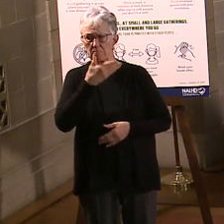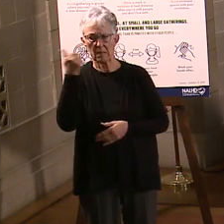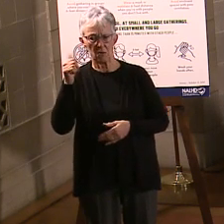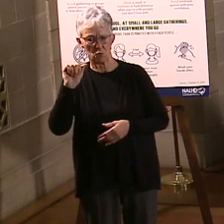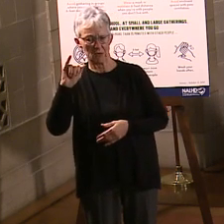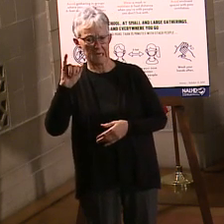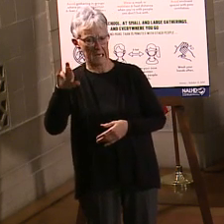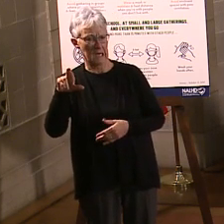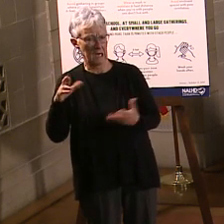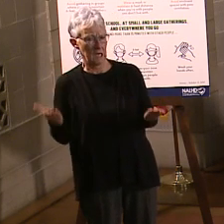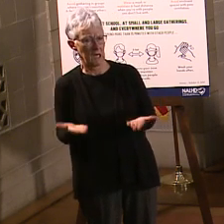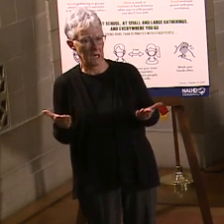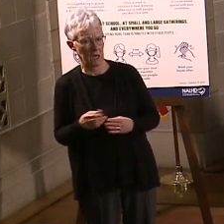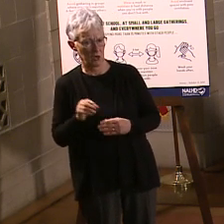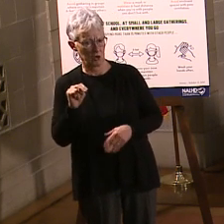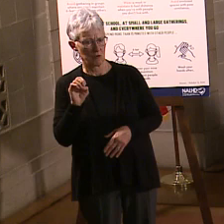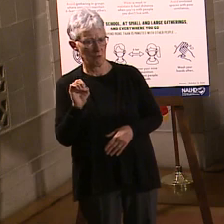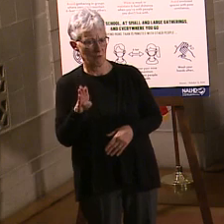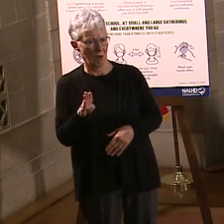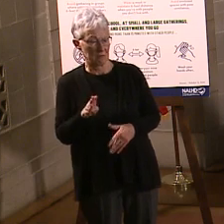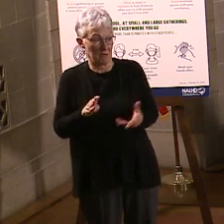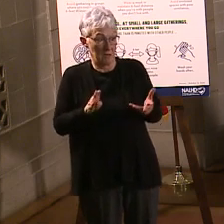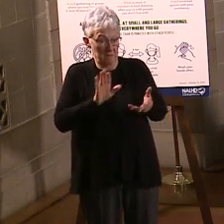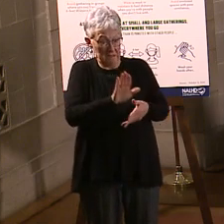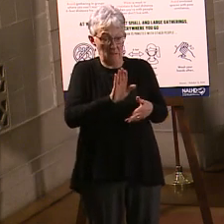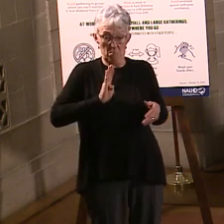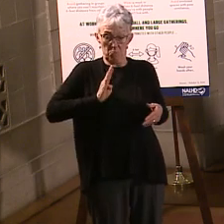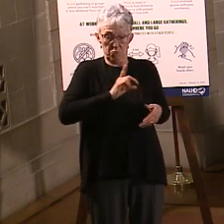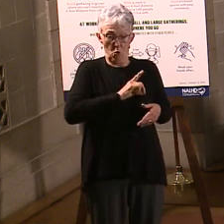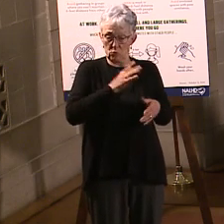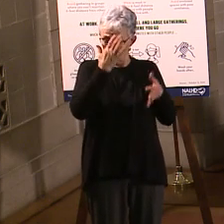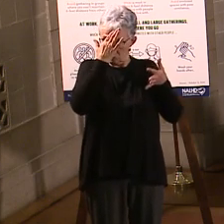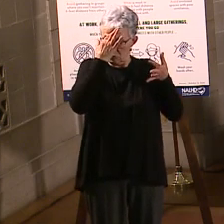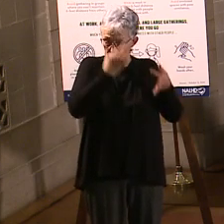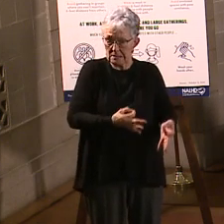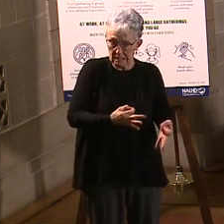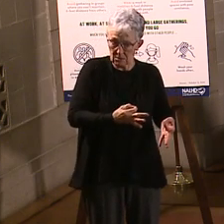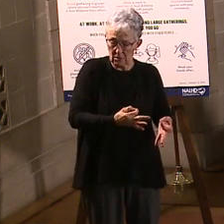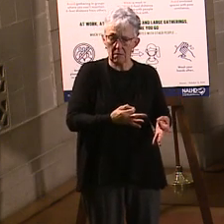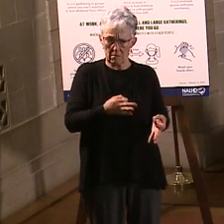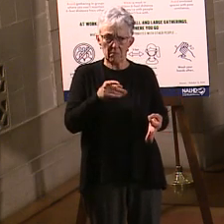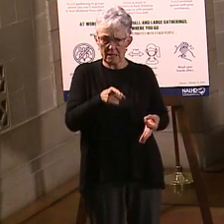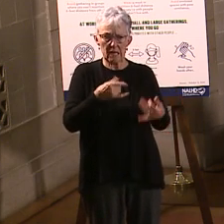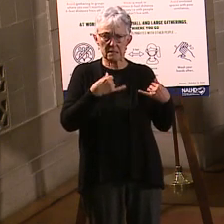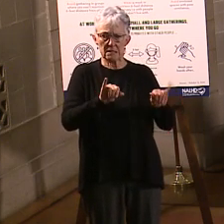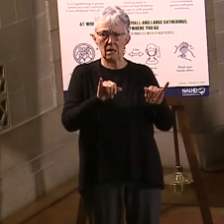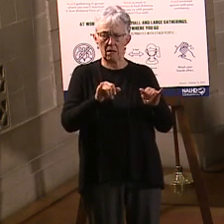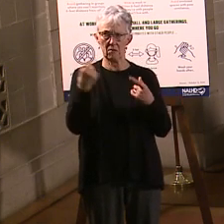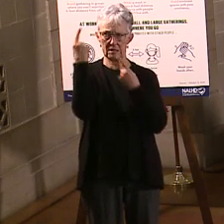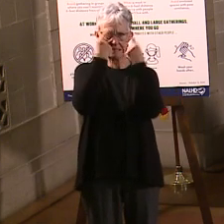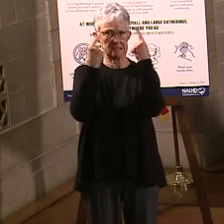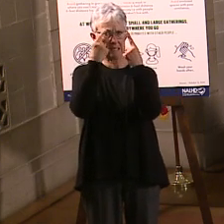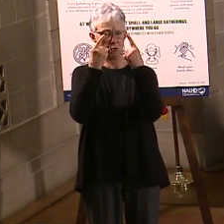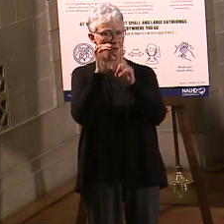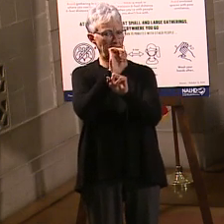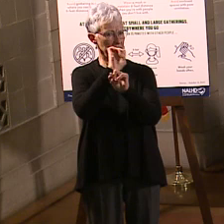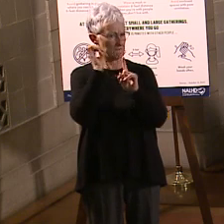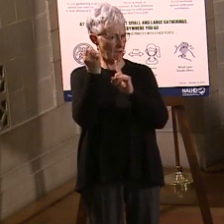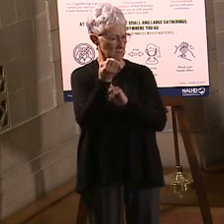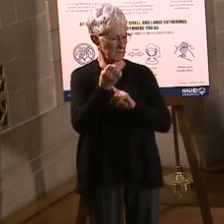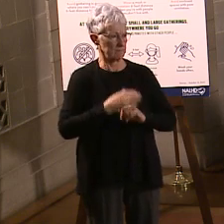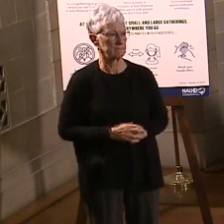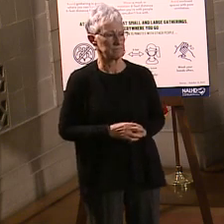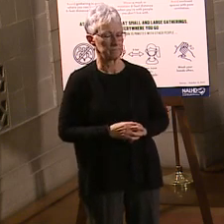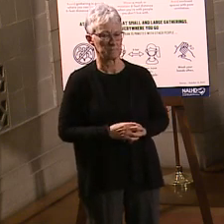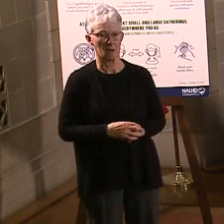clean air. And just getting back to, again, talking about the makeup of the board, one of the outgoing